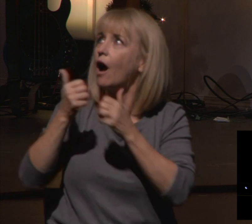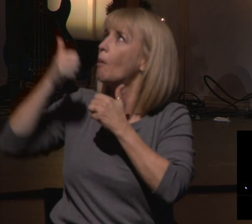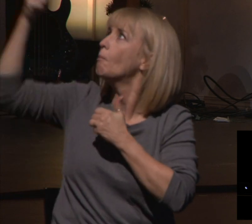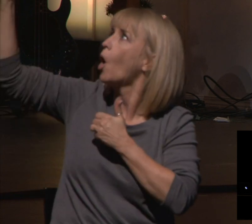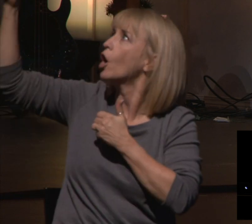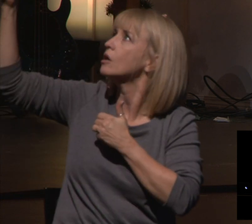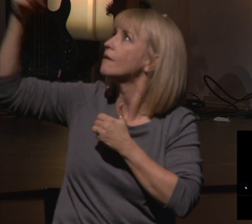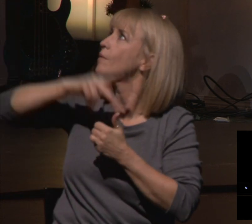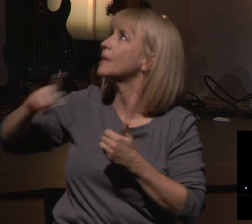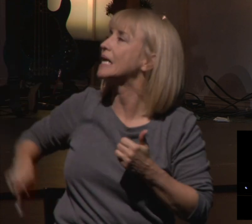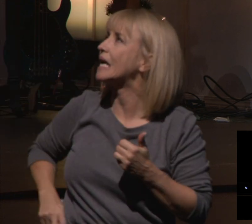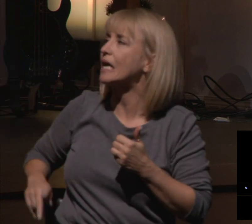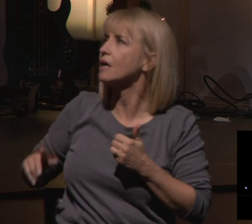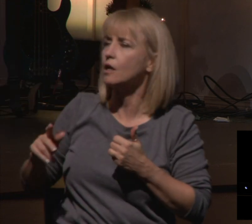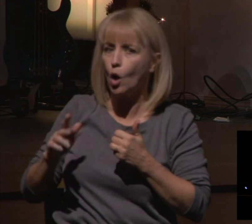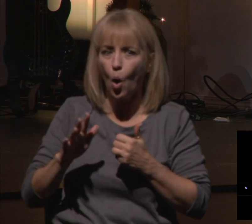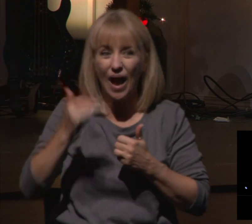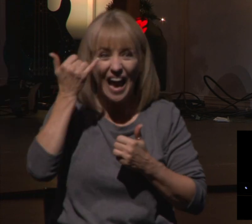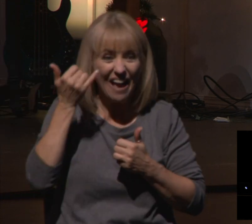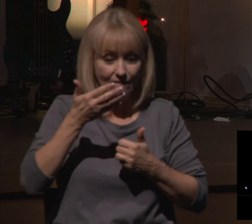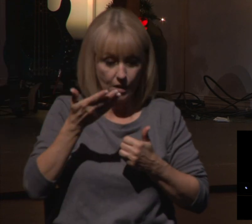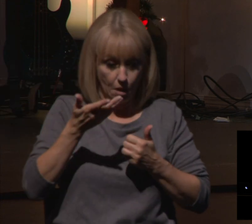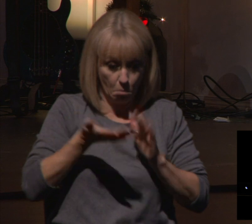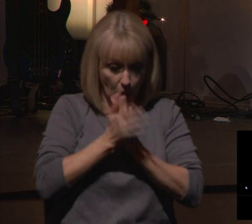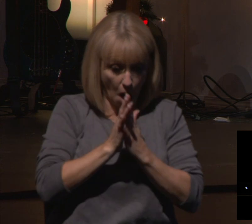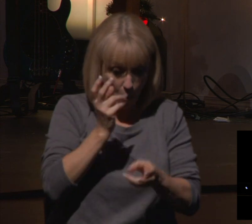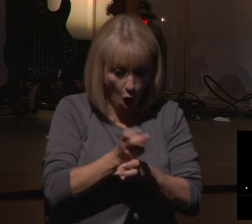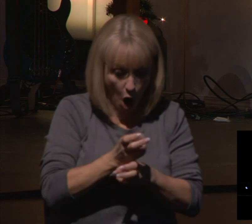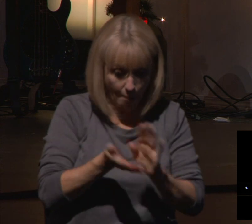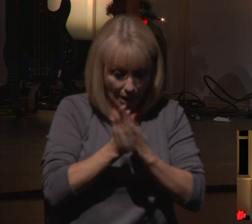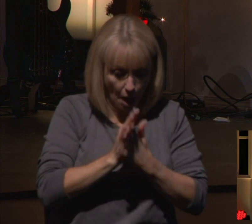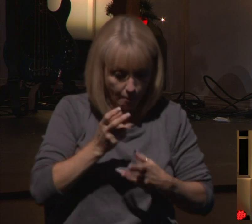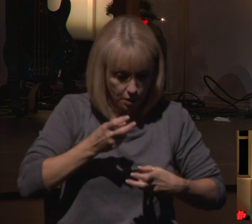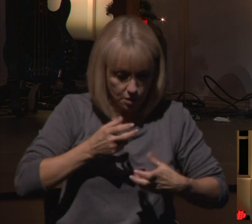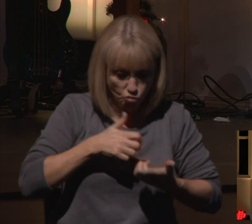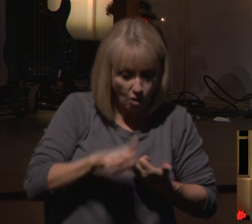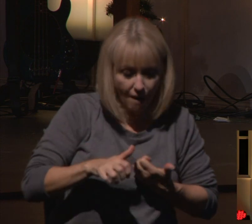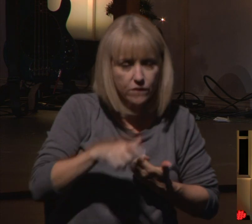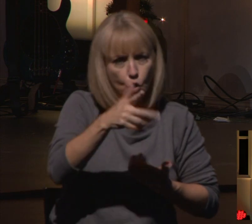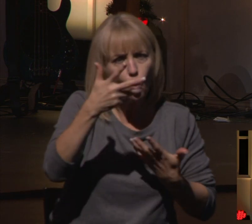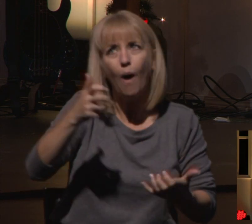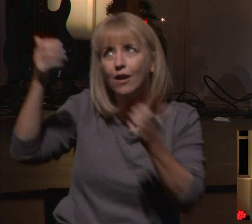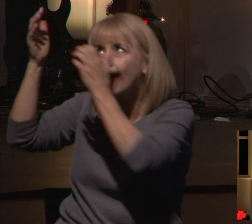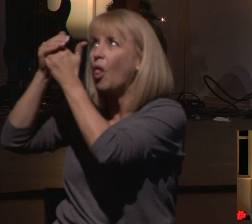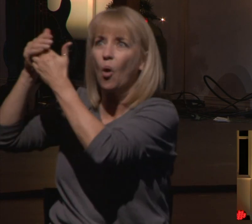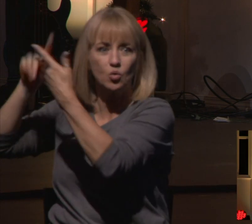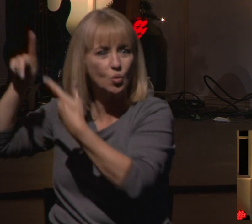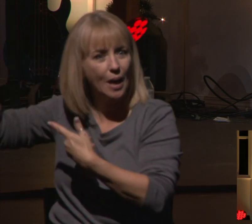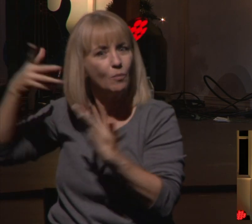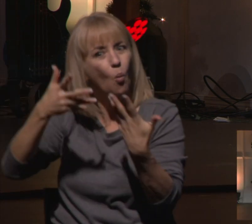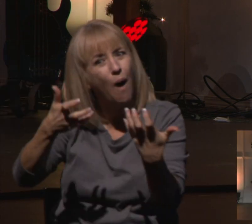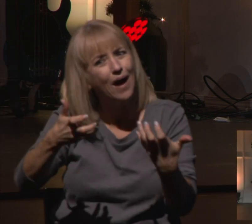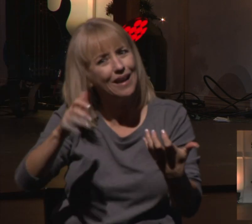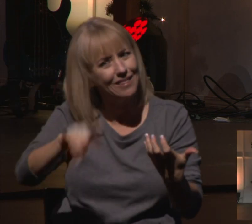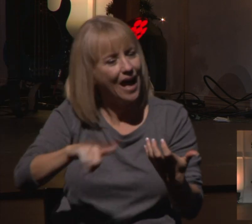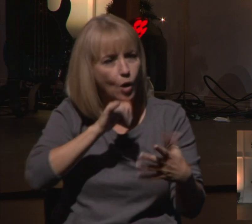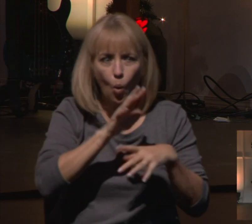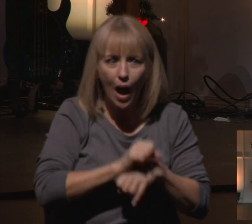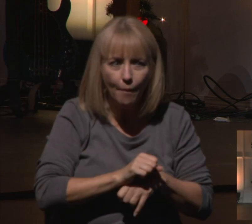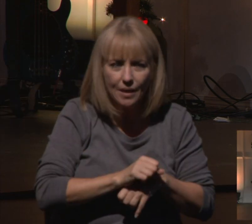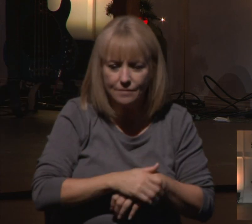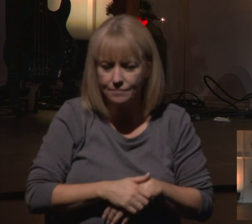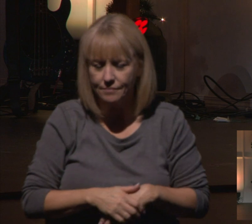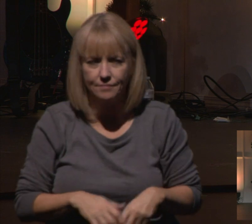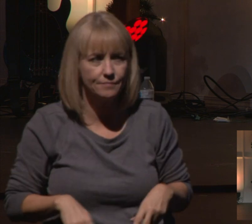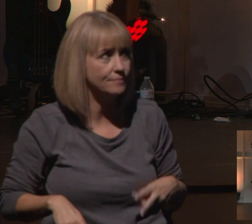you want to be with the king. Don't get used to distance. The second warning I would give is this. Don't get used to digital.